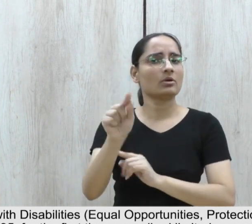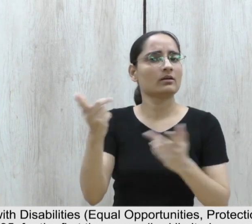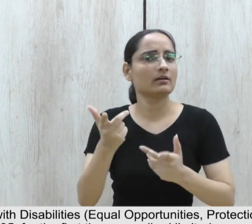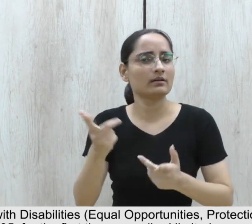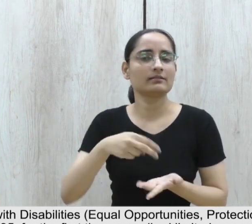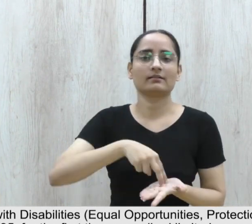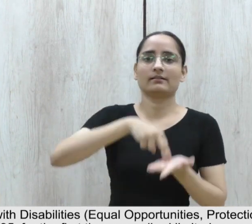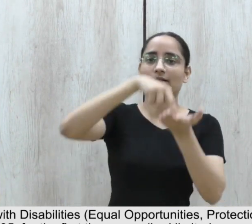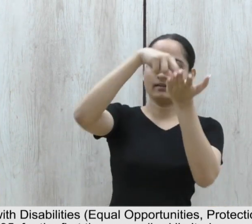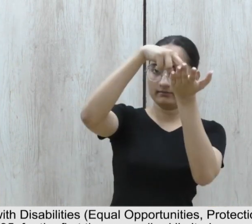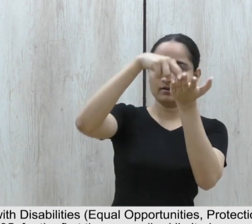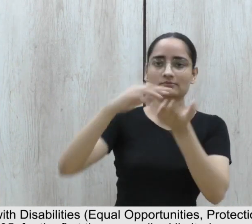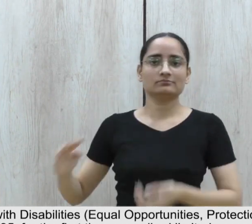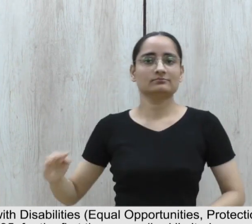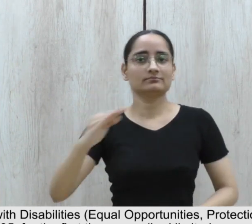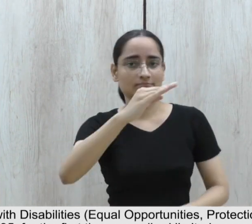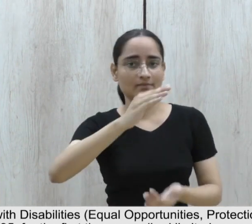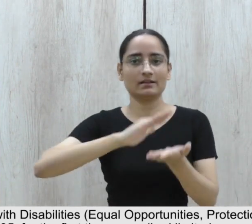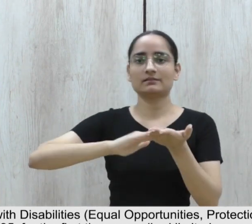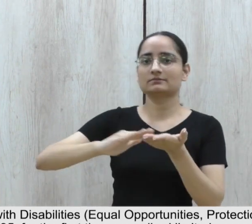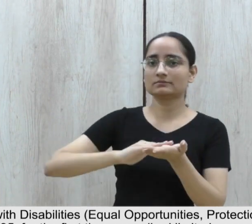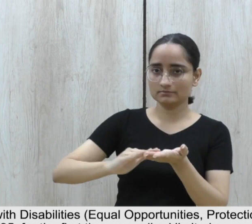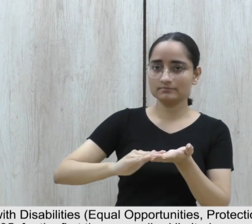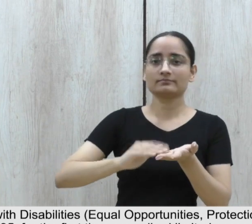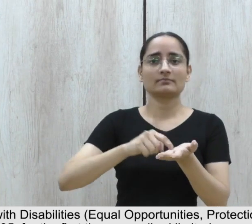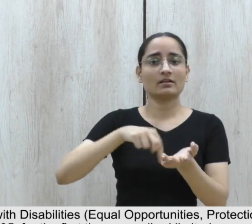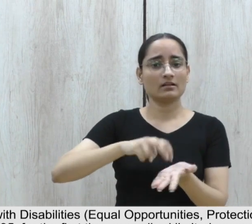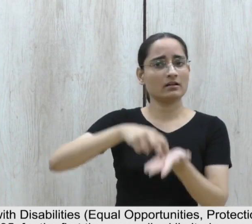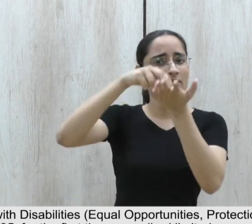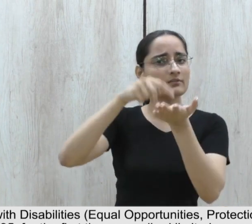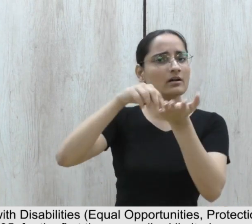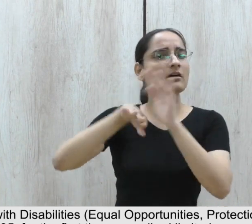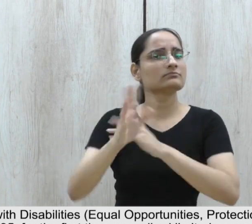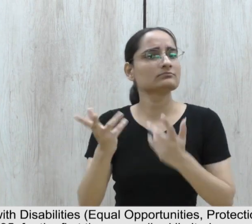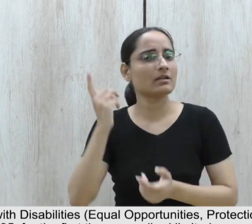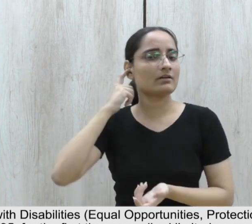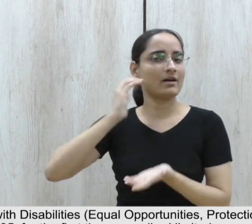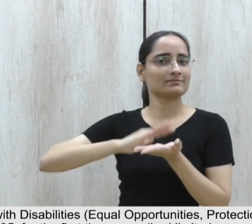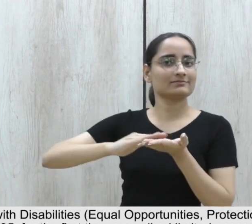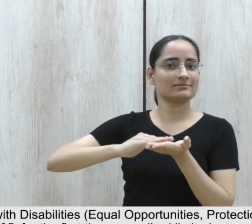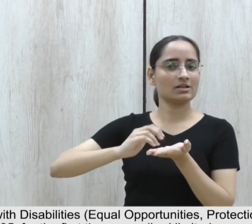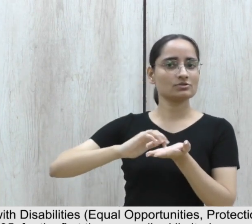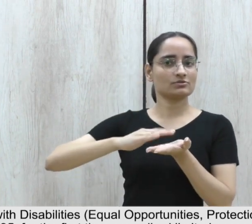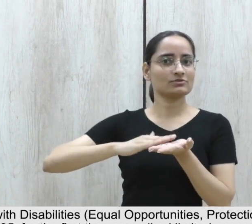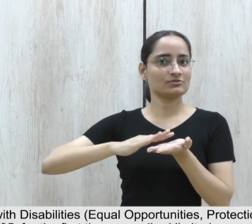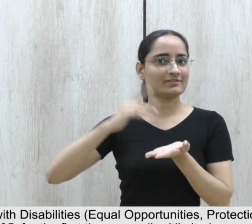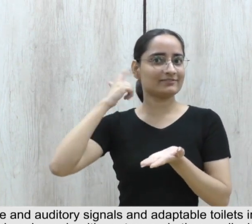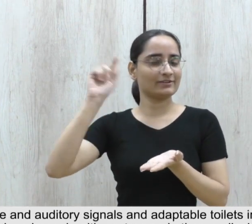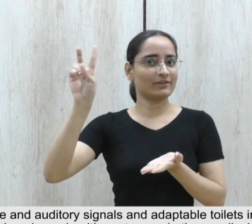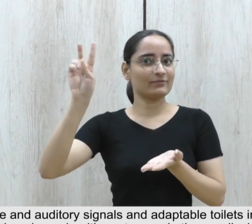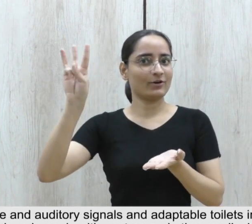for the first time, prescribed limited accessibility features such as ramps, lifts with braille and auditory signals,